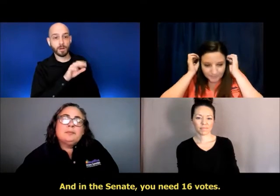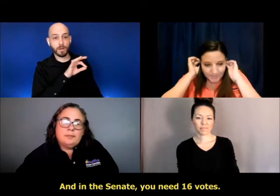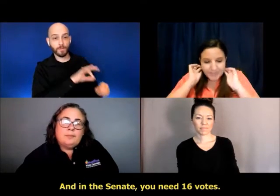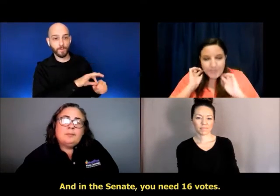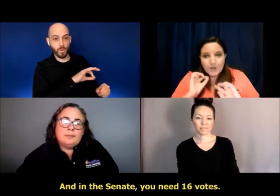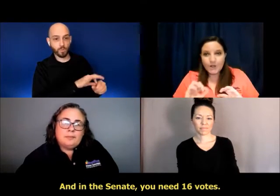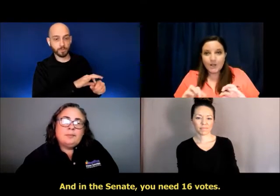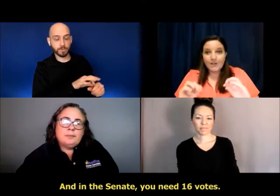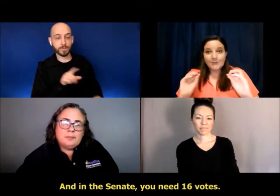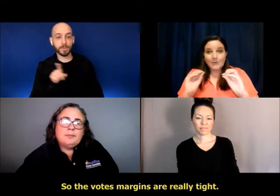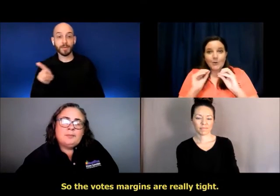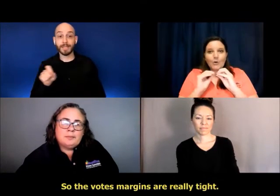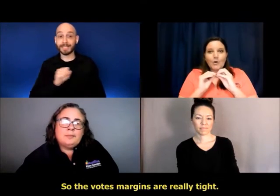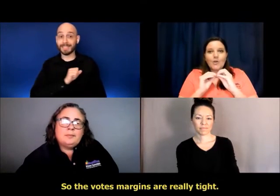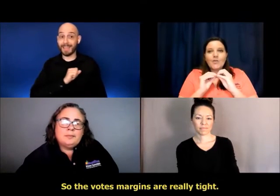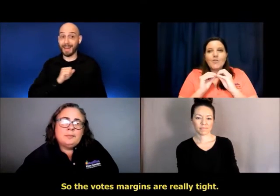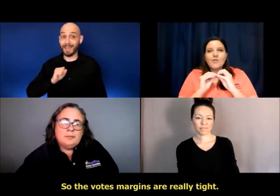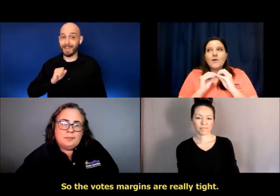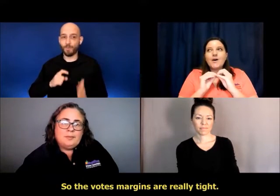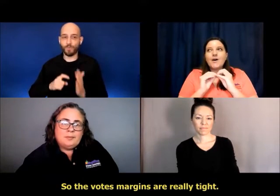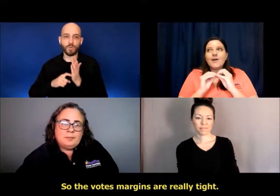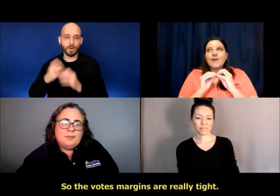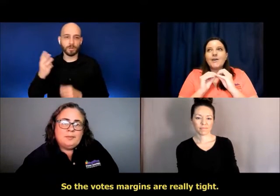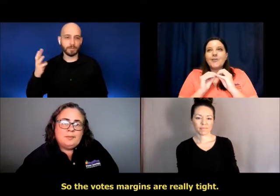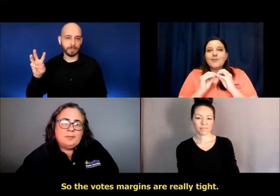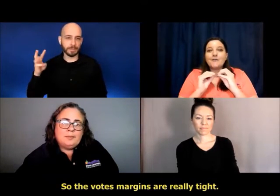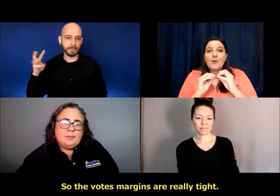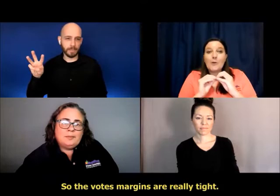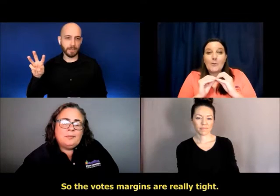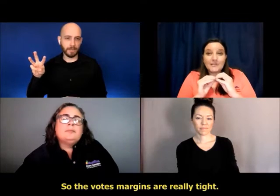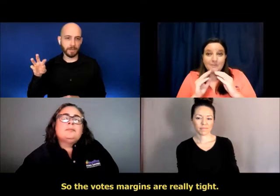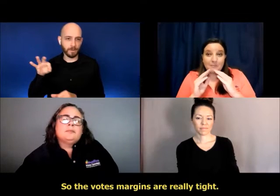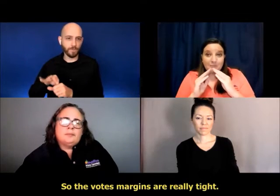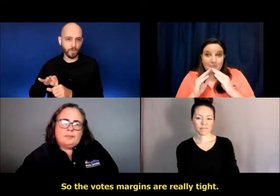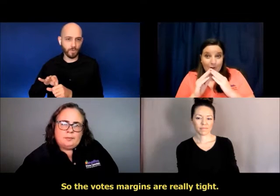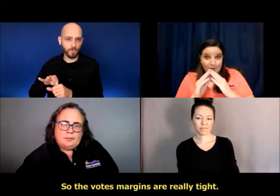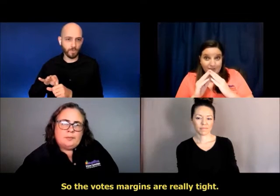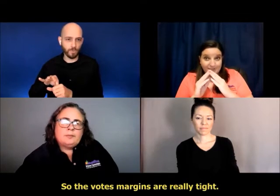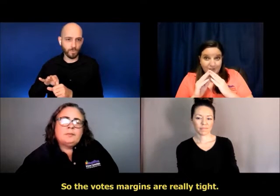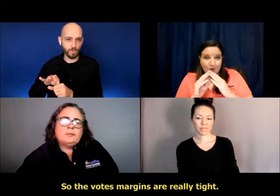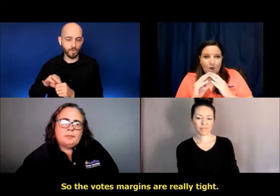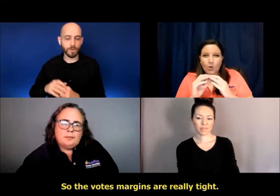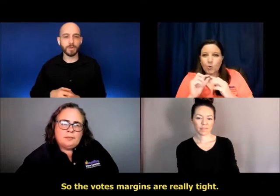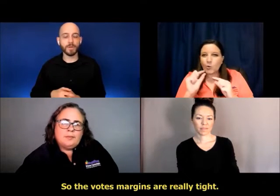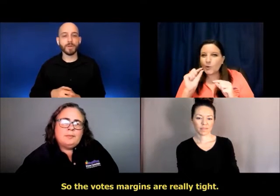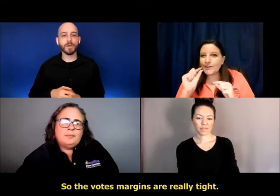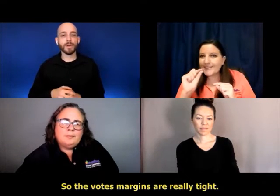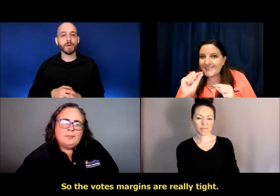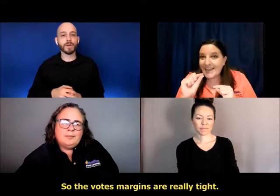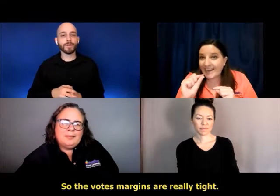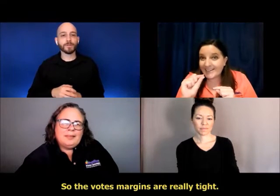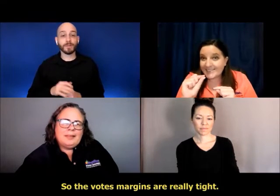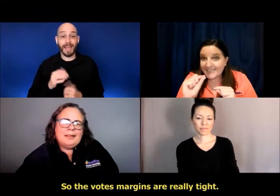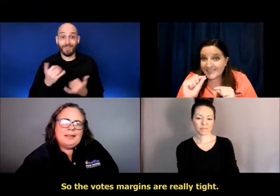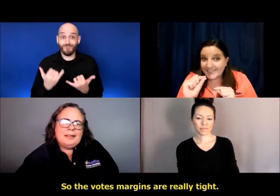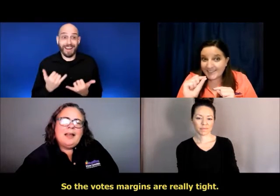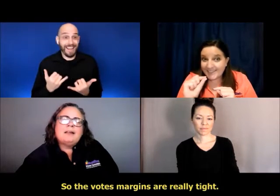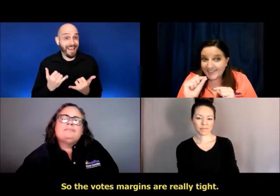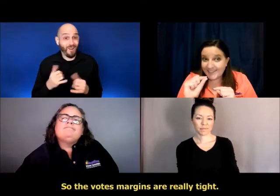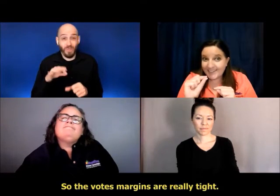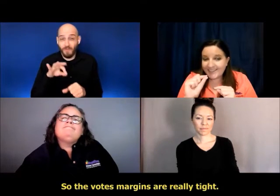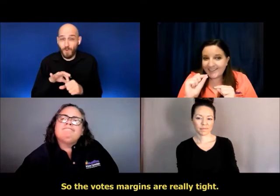So, the votes margins are really tight.